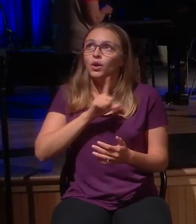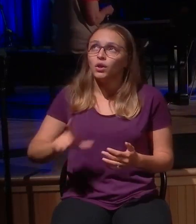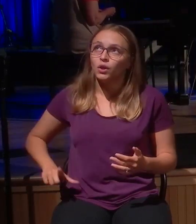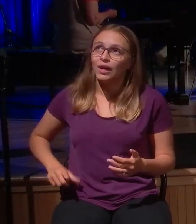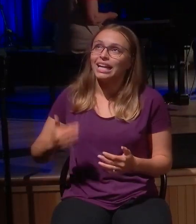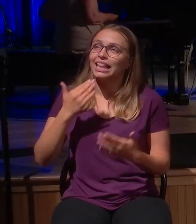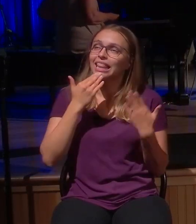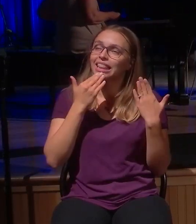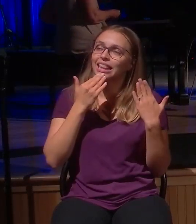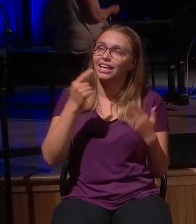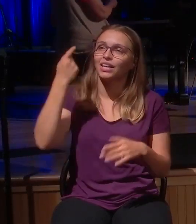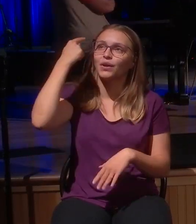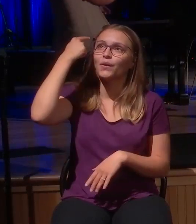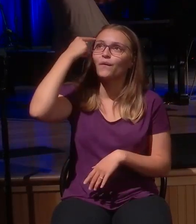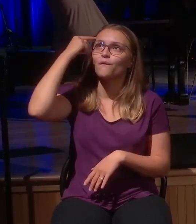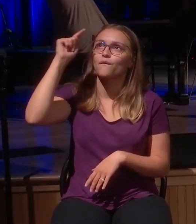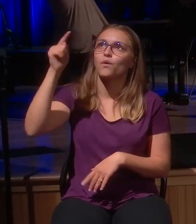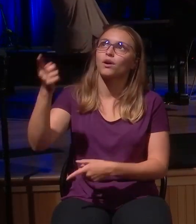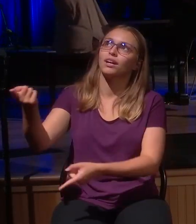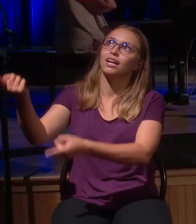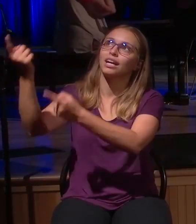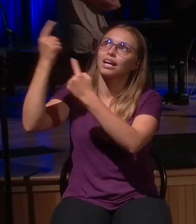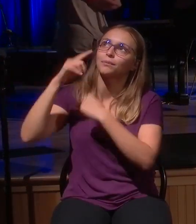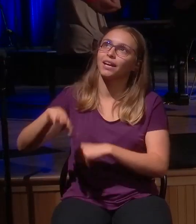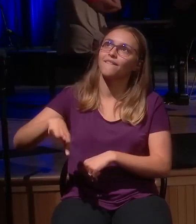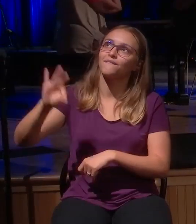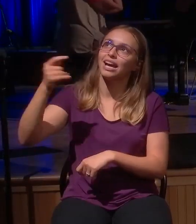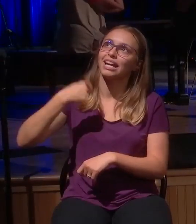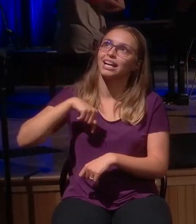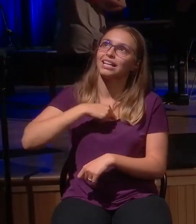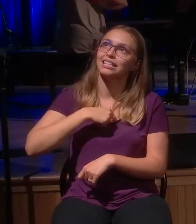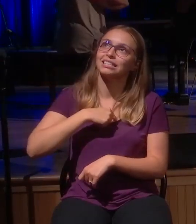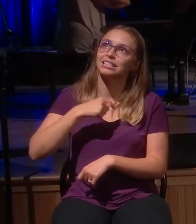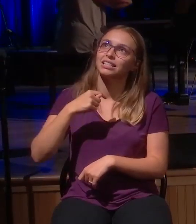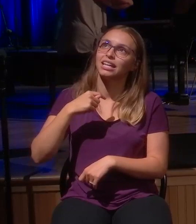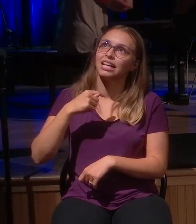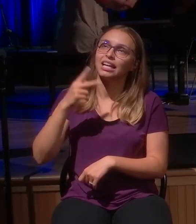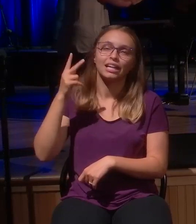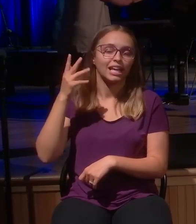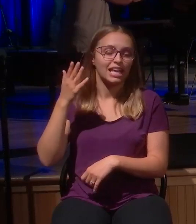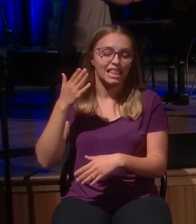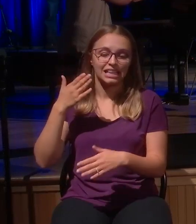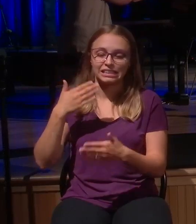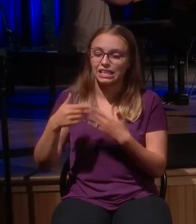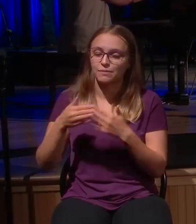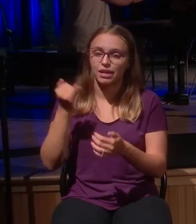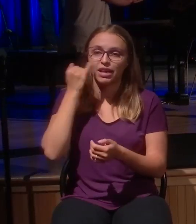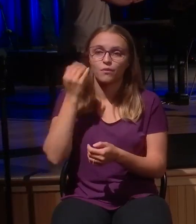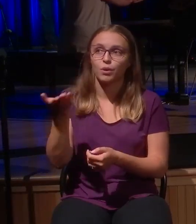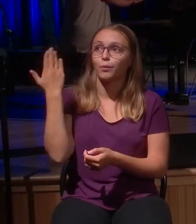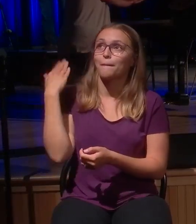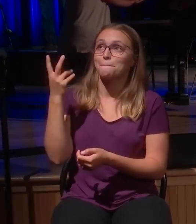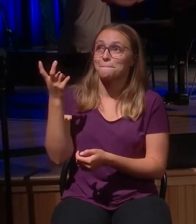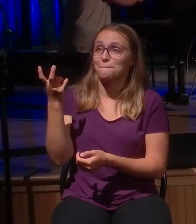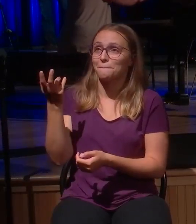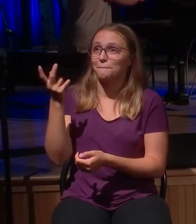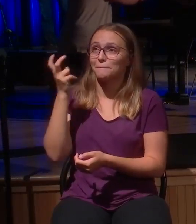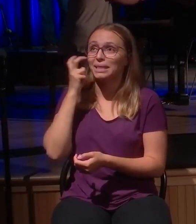That even though we were blind and dead in our sin, that you made us alive, that God made us alive with Christ. We give you praise today for that. Father,